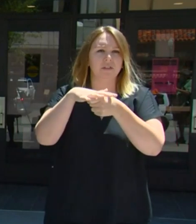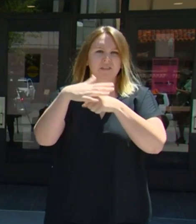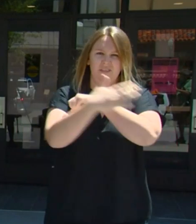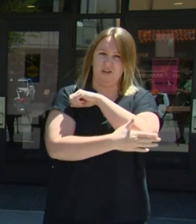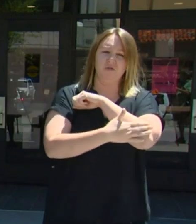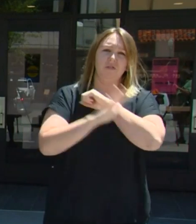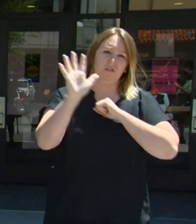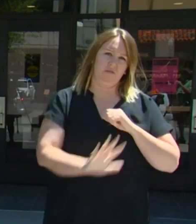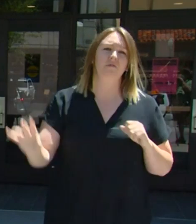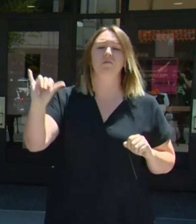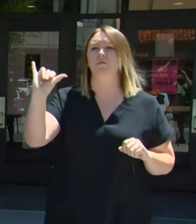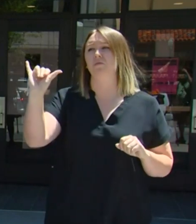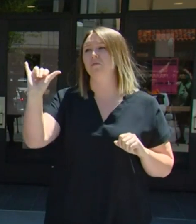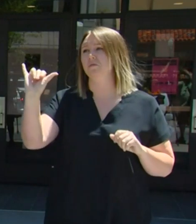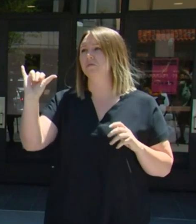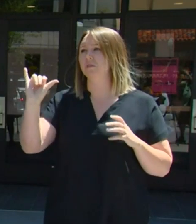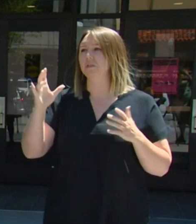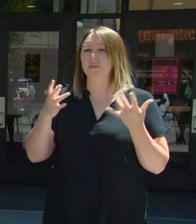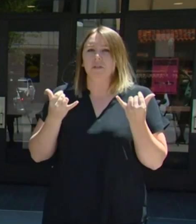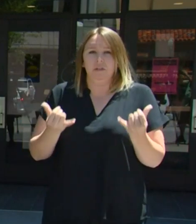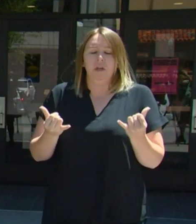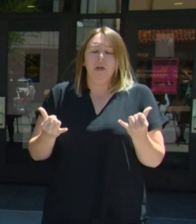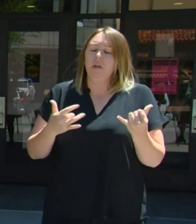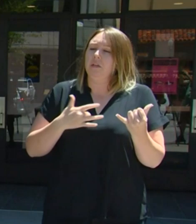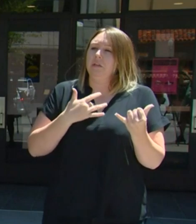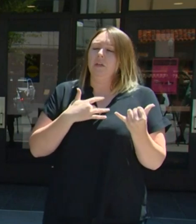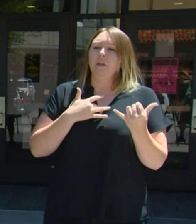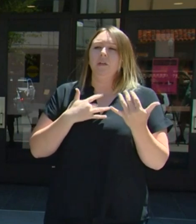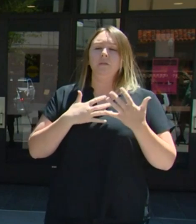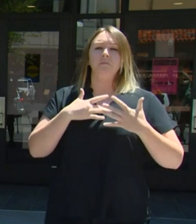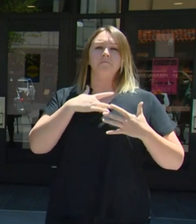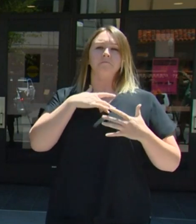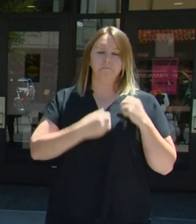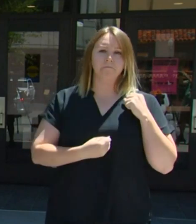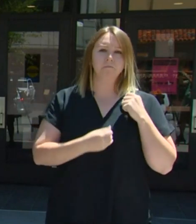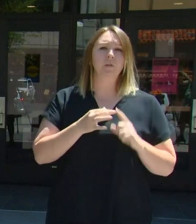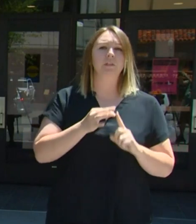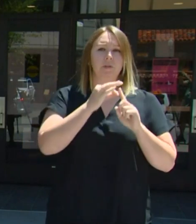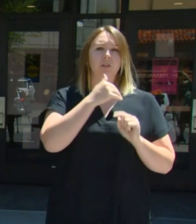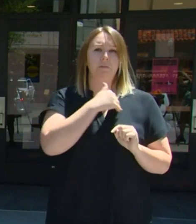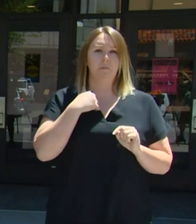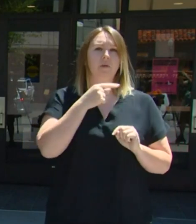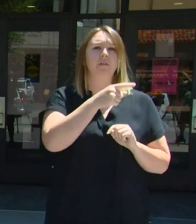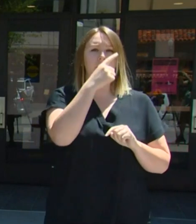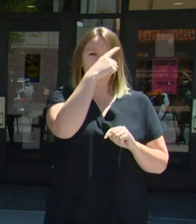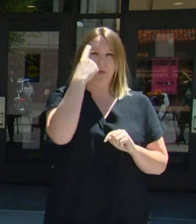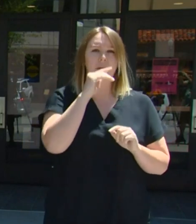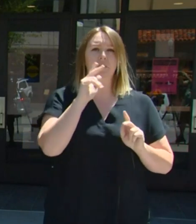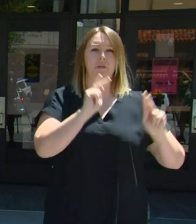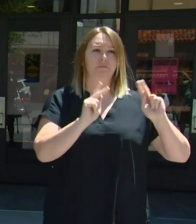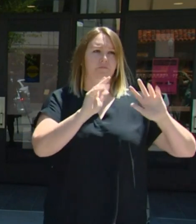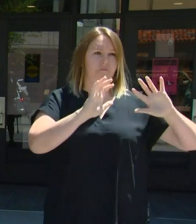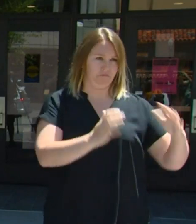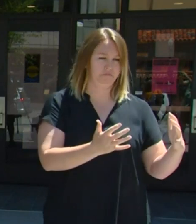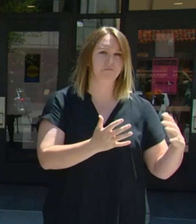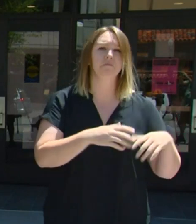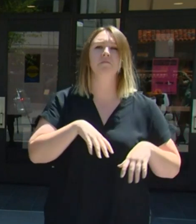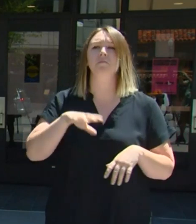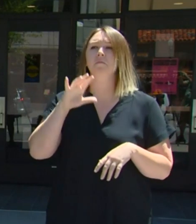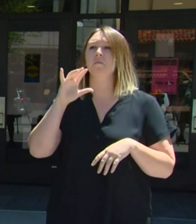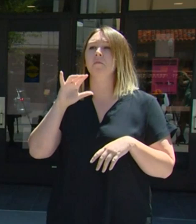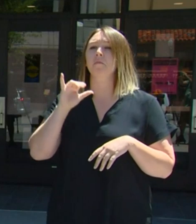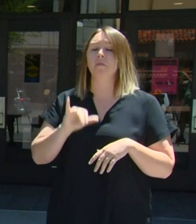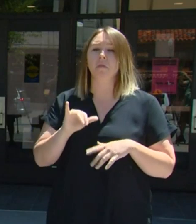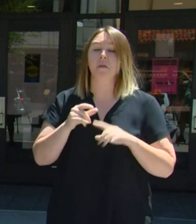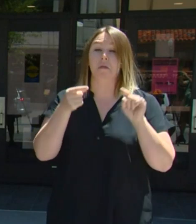especially members of our black community. The unjust and inhumane death of George Floyd brings a